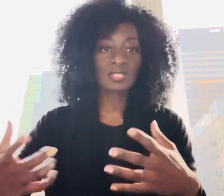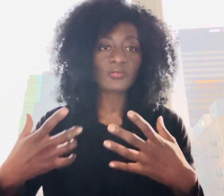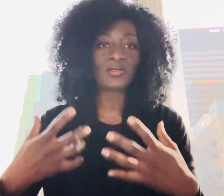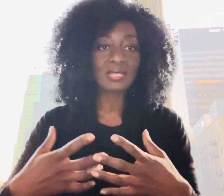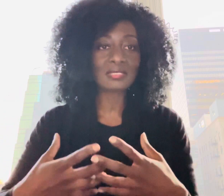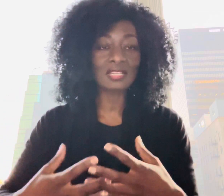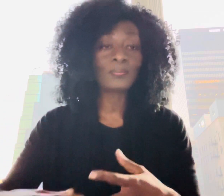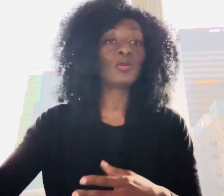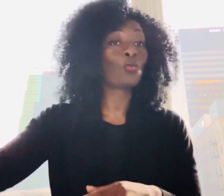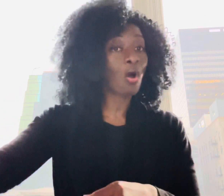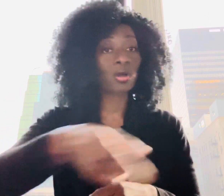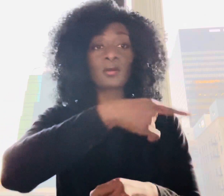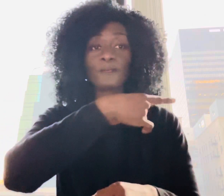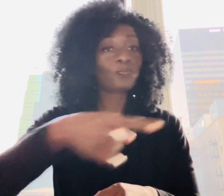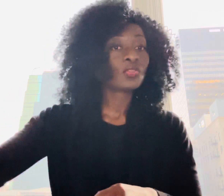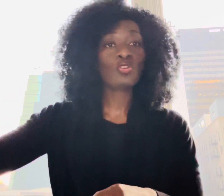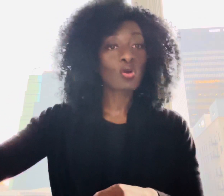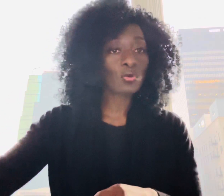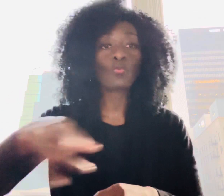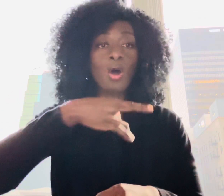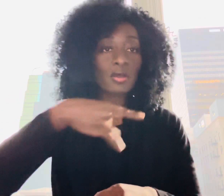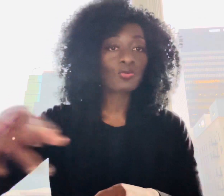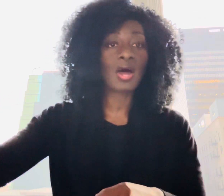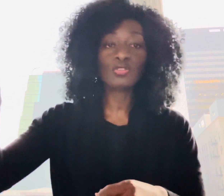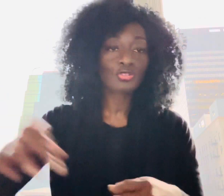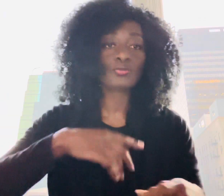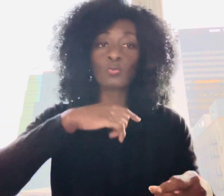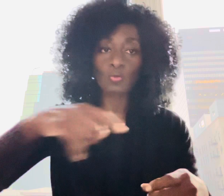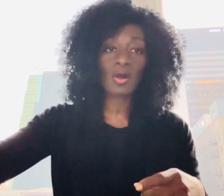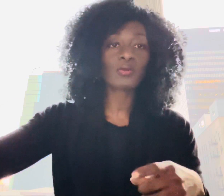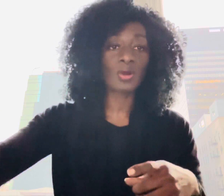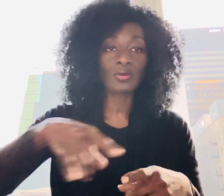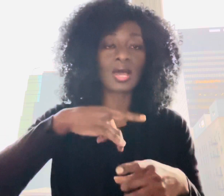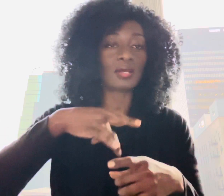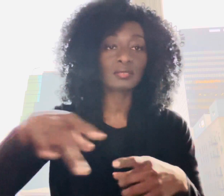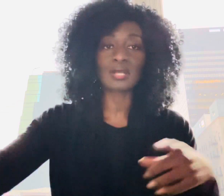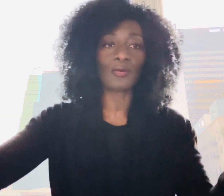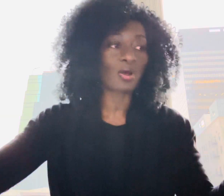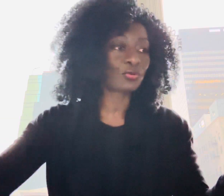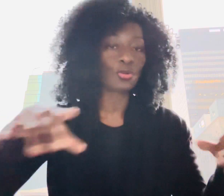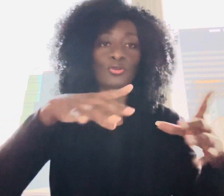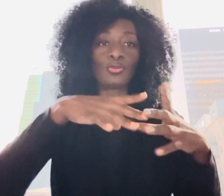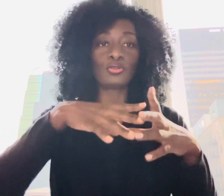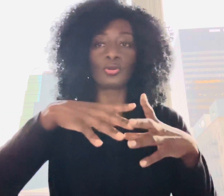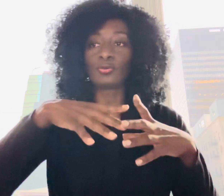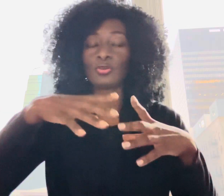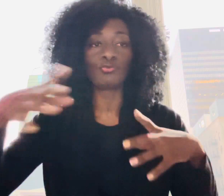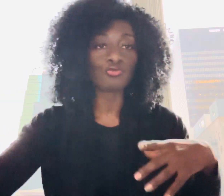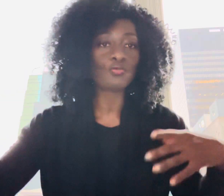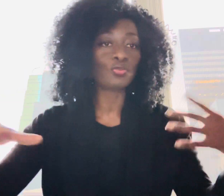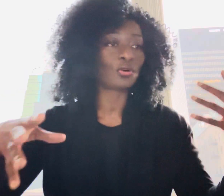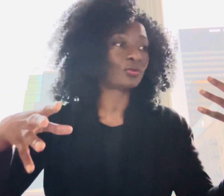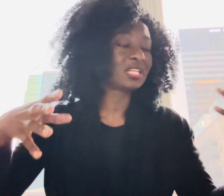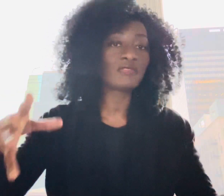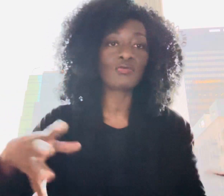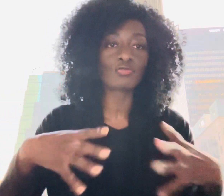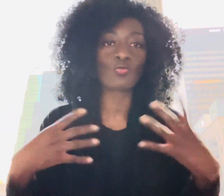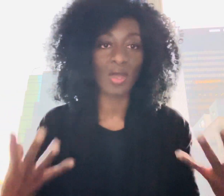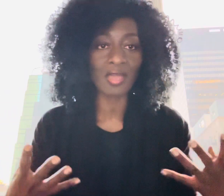still feeling sleepy walk you know walk around you walk around around your your your room your living room wherever